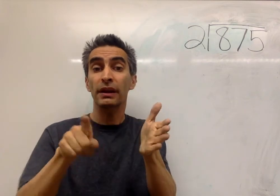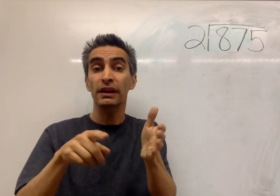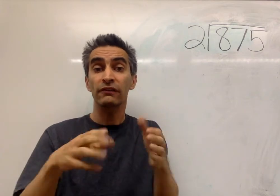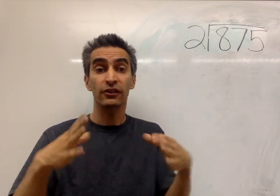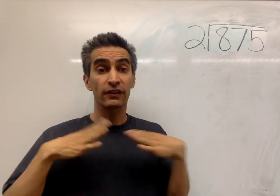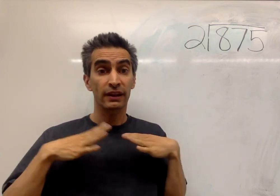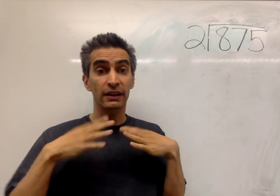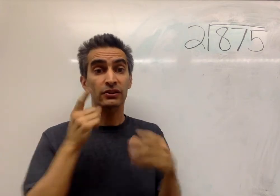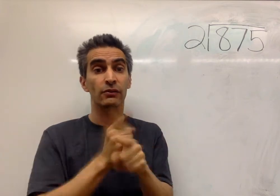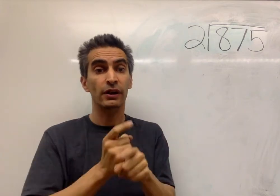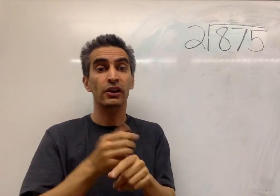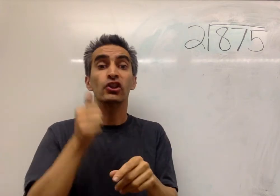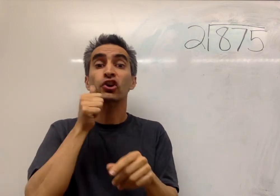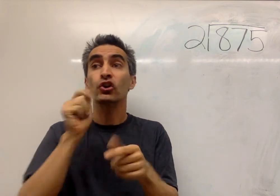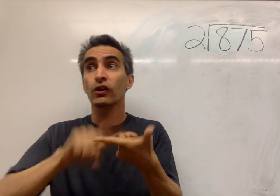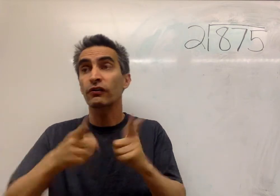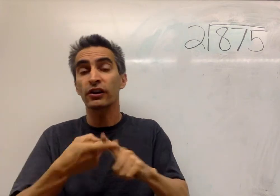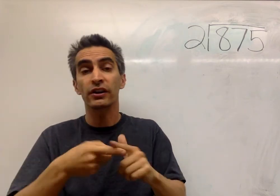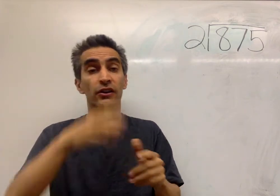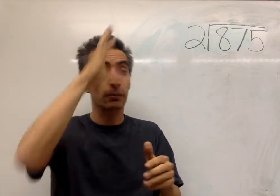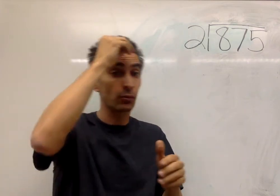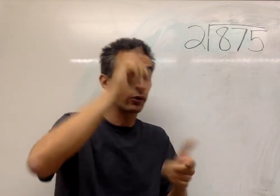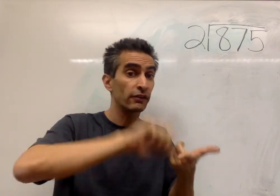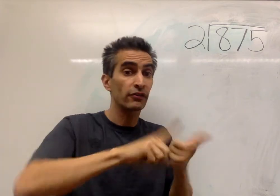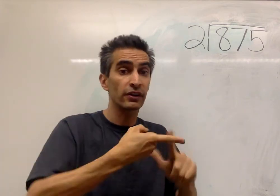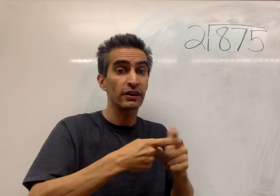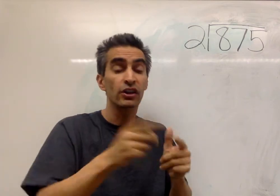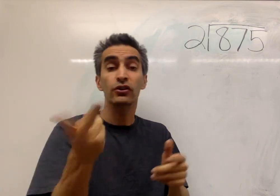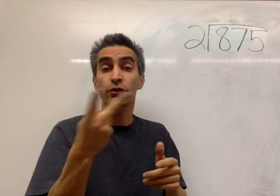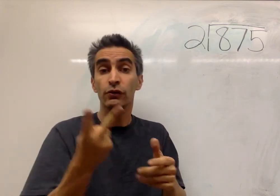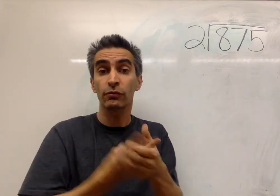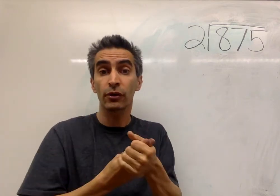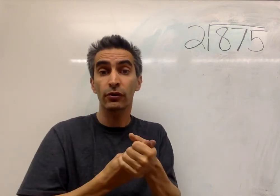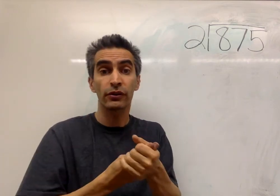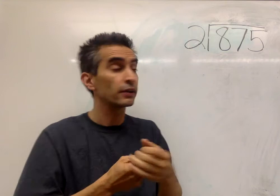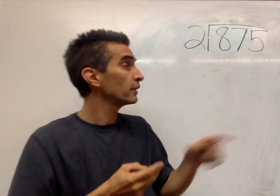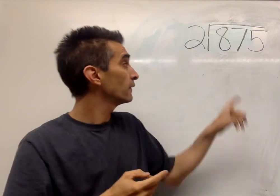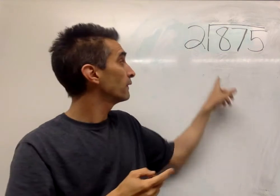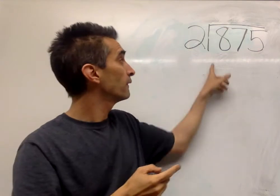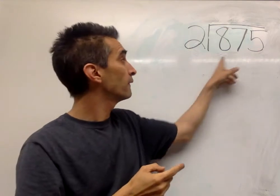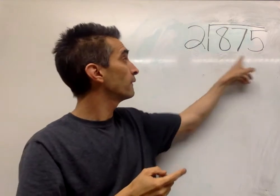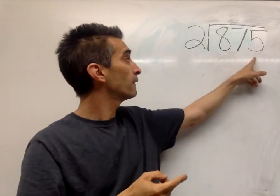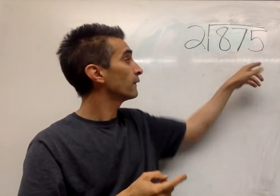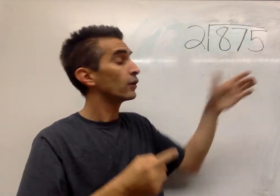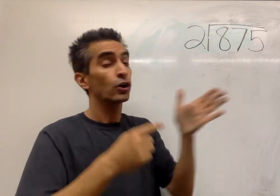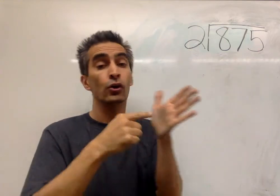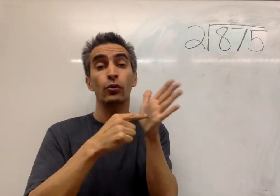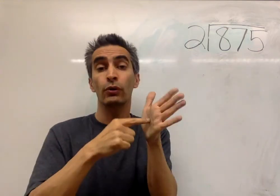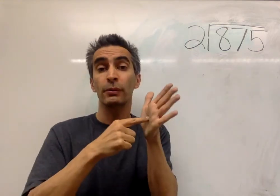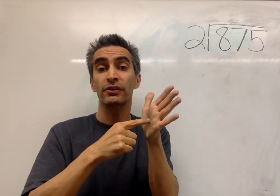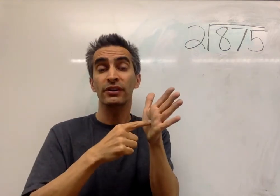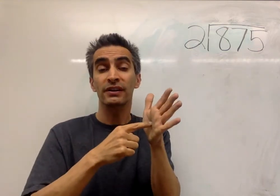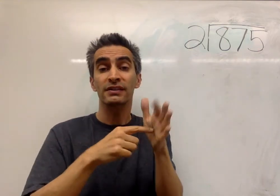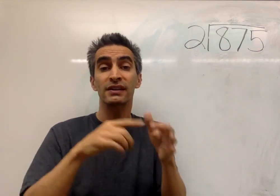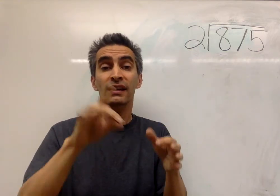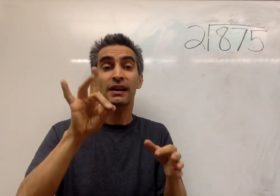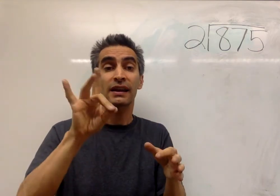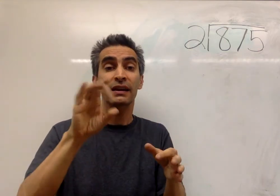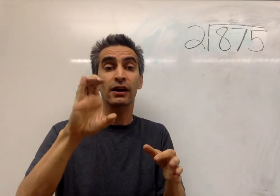The two represents two people, the girlfriend and the boyfriend, that are both going on vacation. And $875,